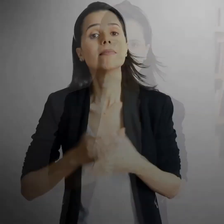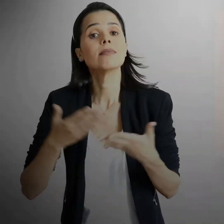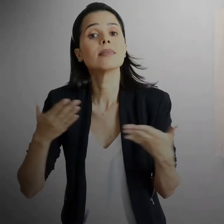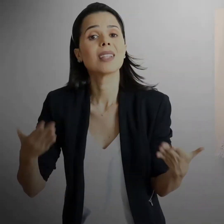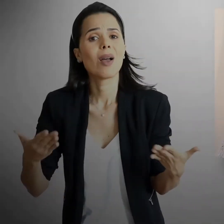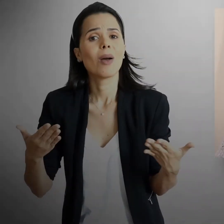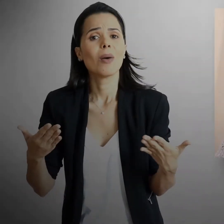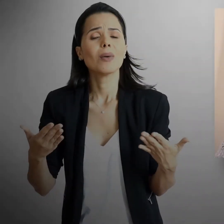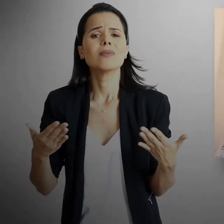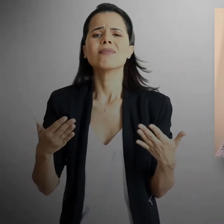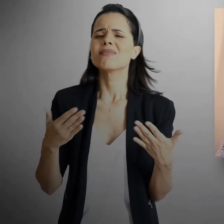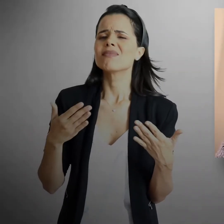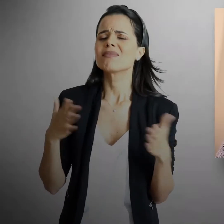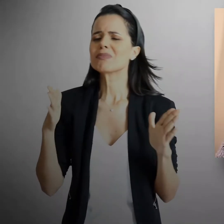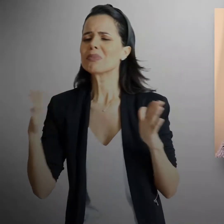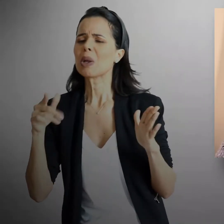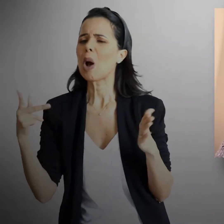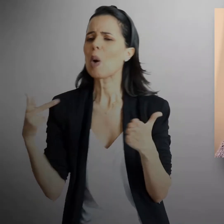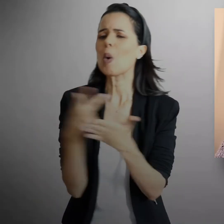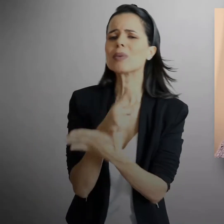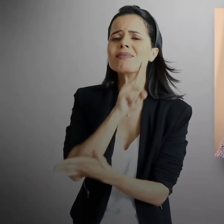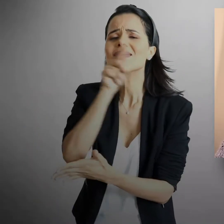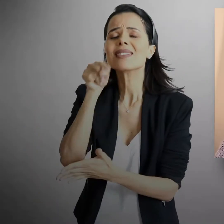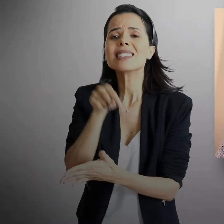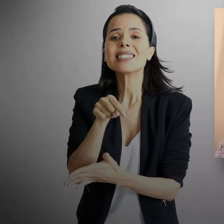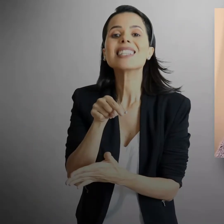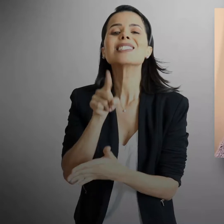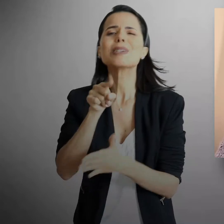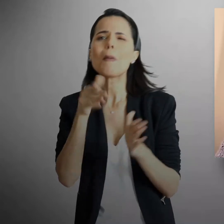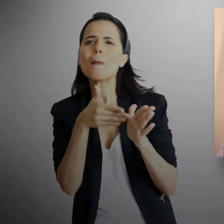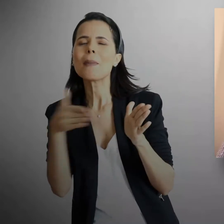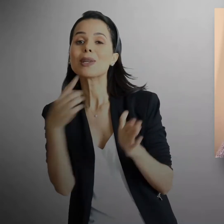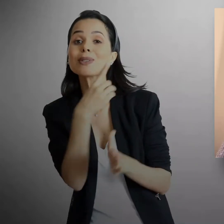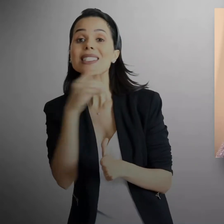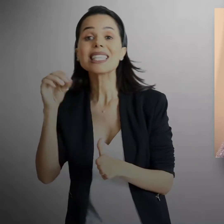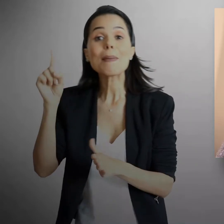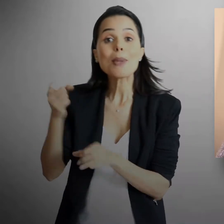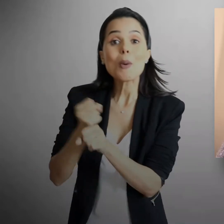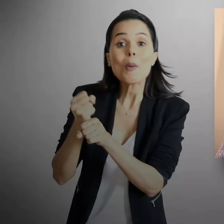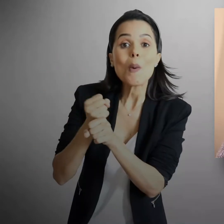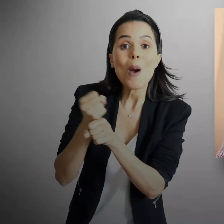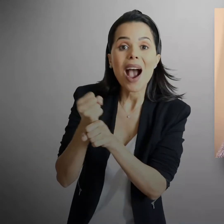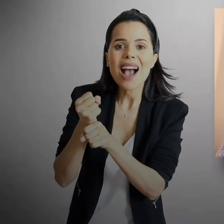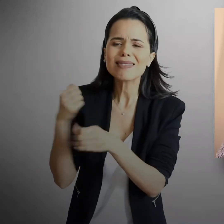So something strange happened roughly, maybe 100,000 years ago, not very long,